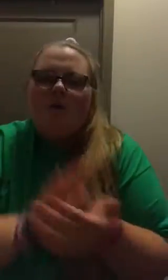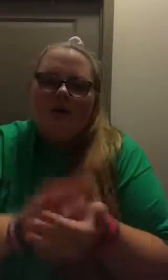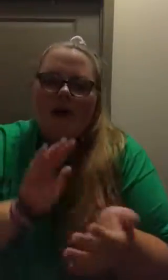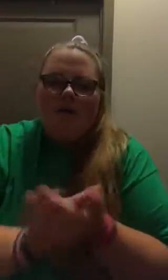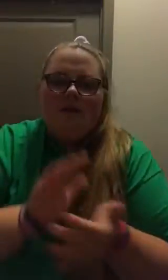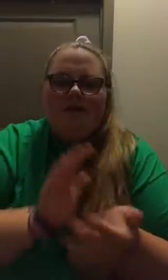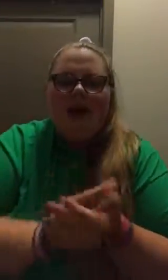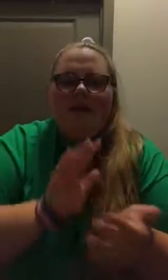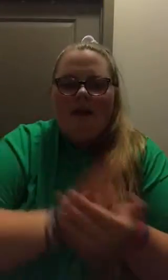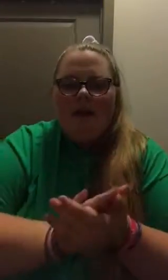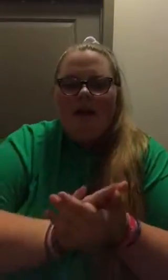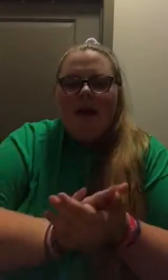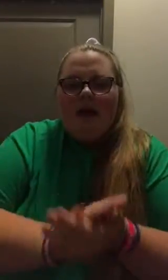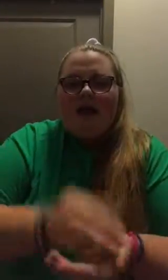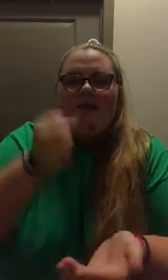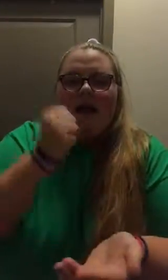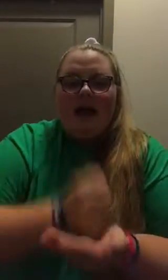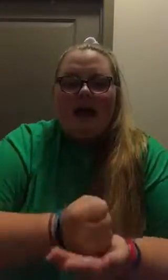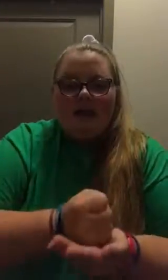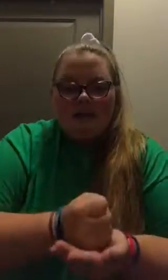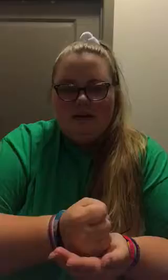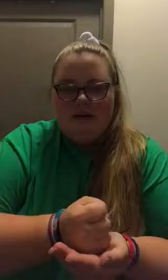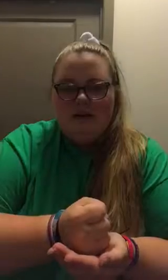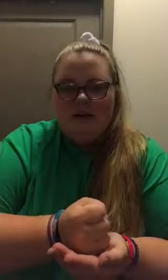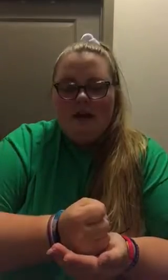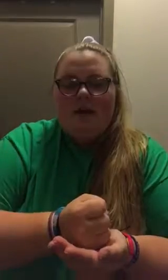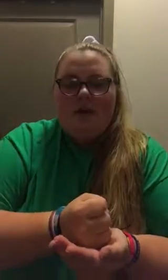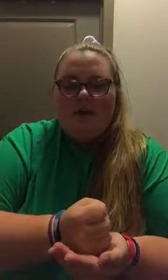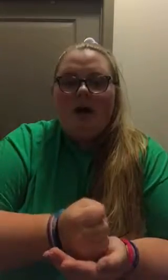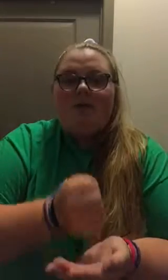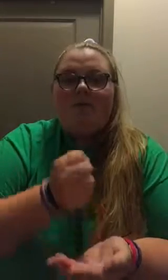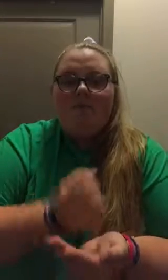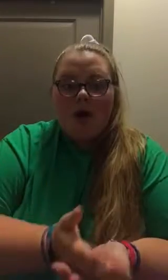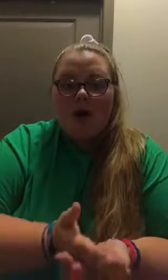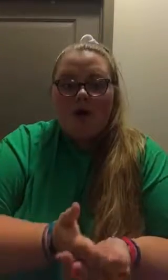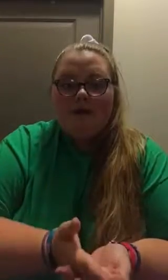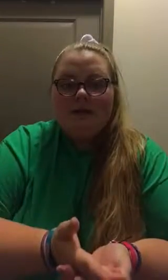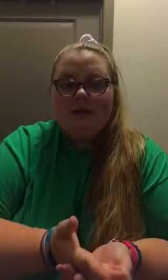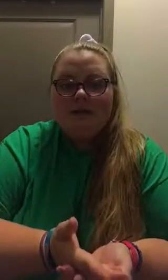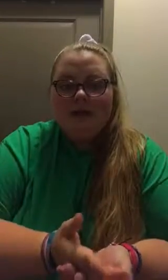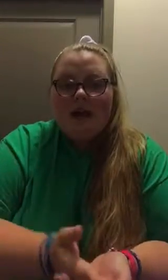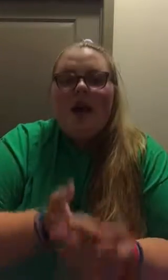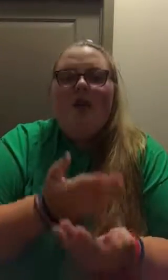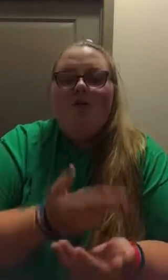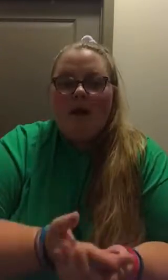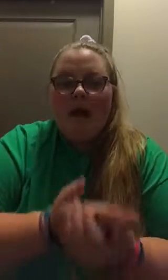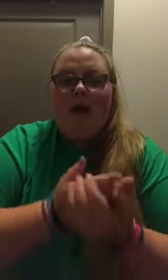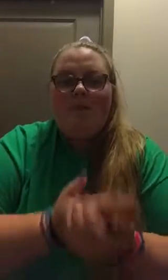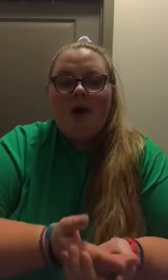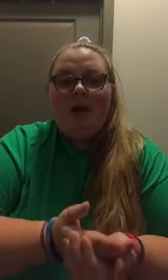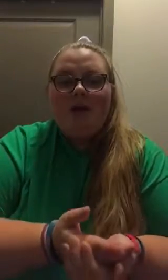way down in the valley y'all and in that egg there was a bird a rare bird